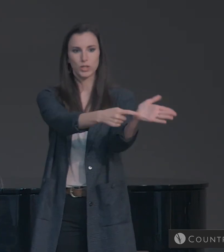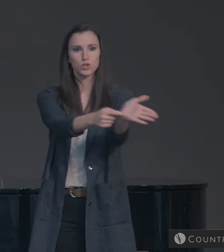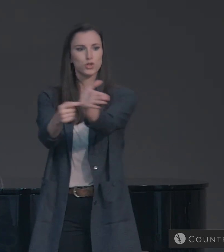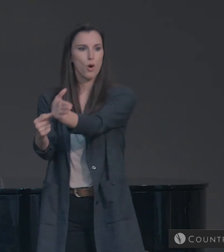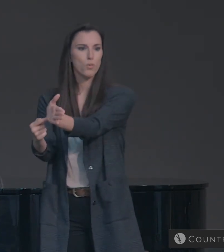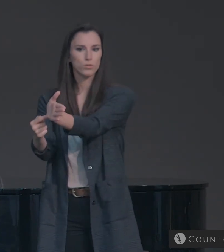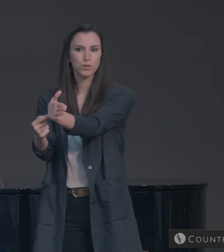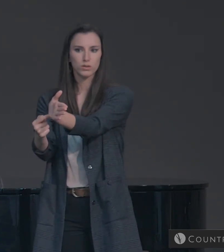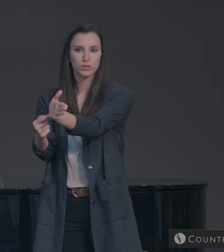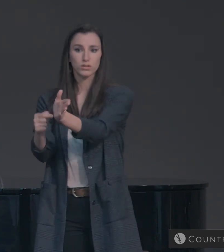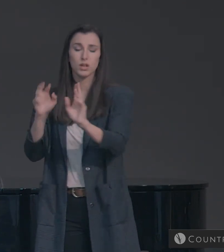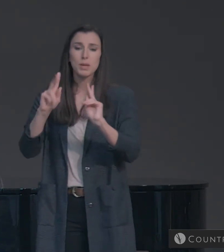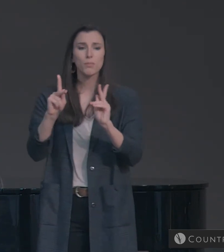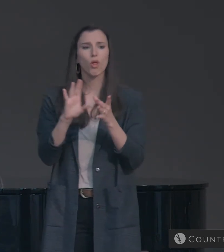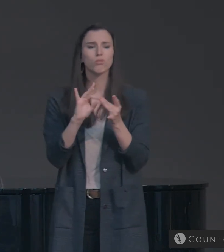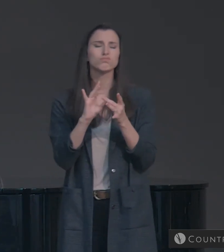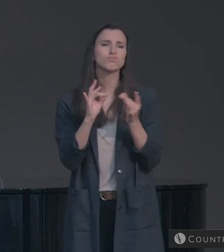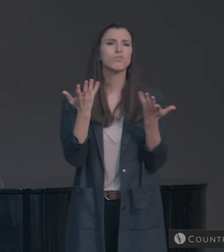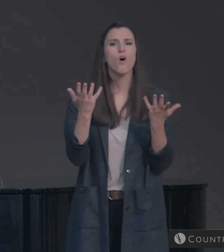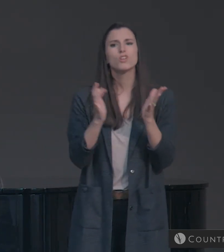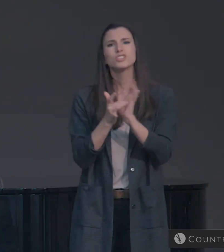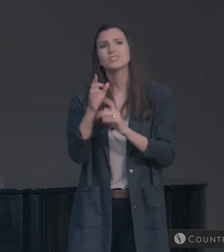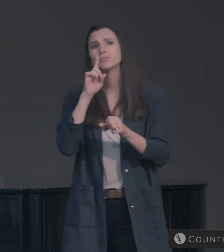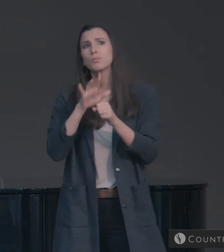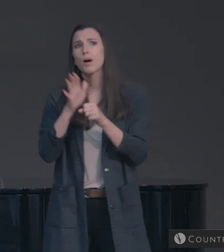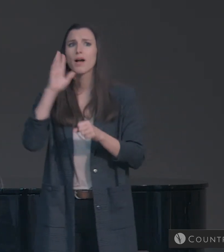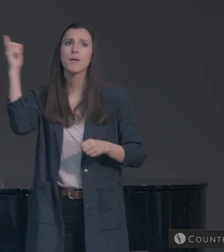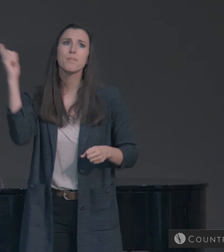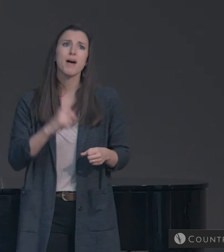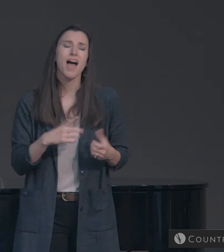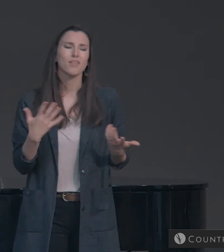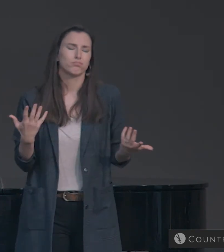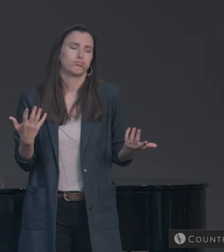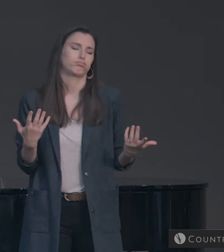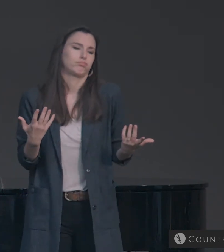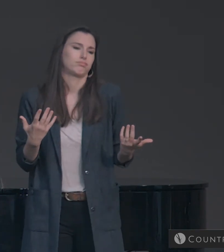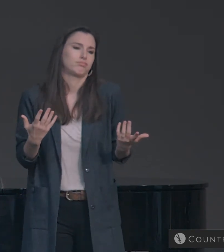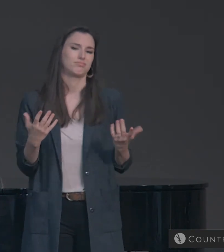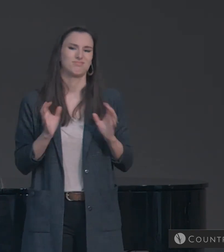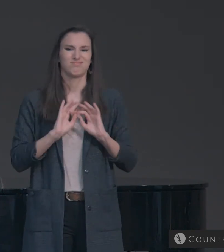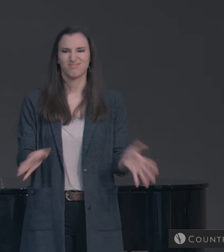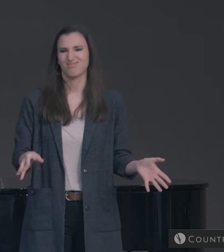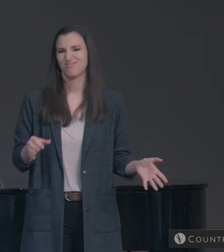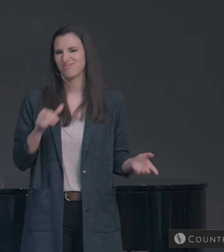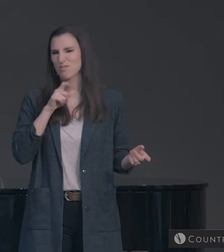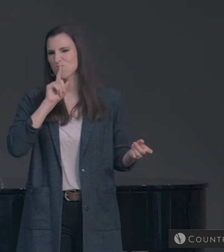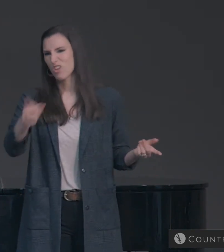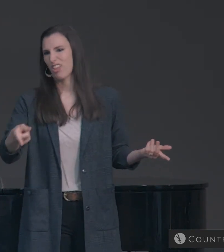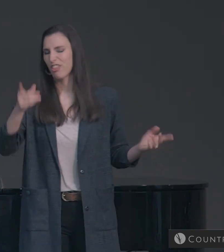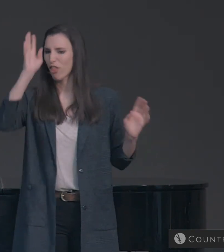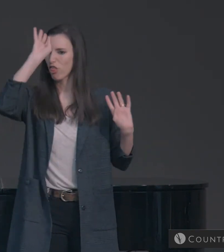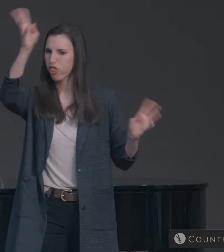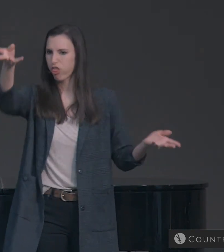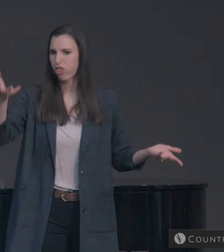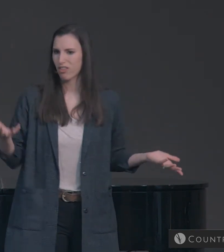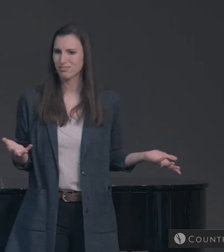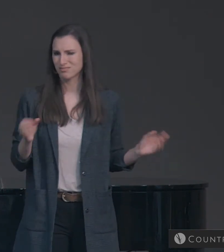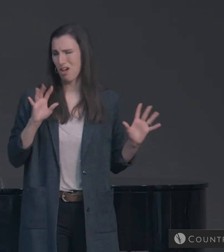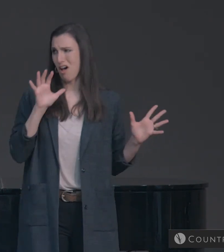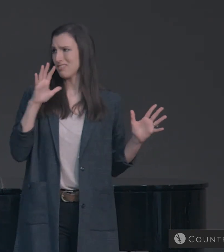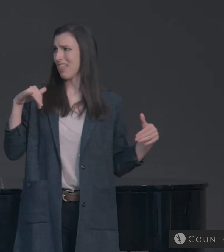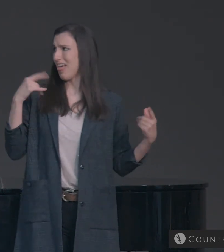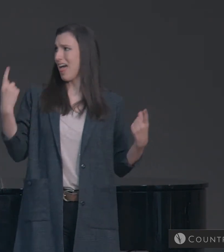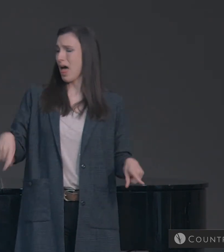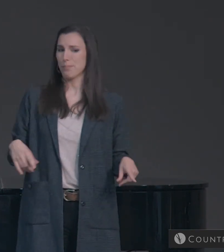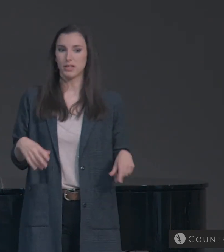People who claim that the promise of Jesus' return is empty. An empty promise. And Peter